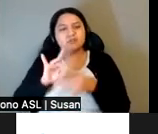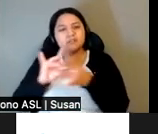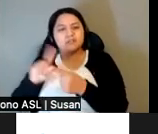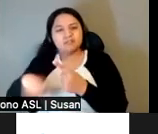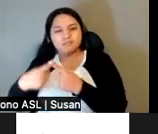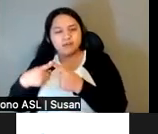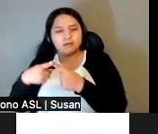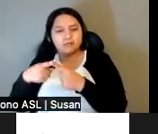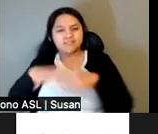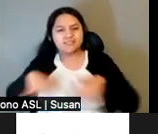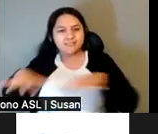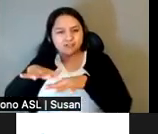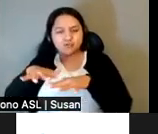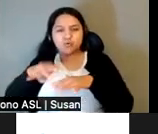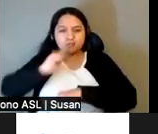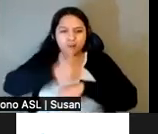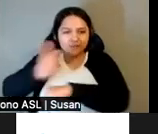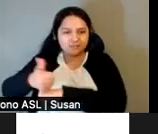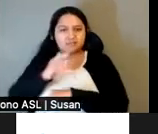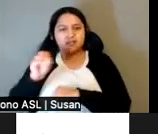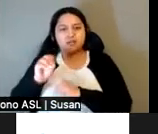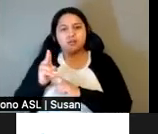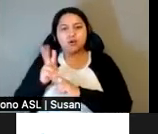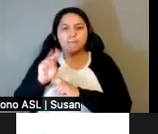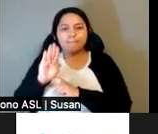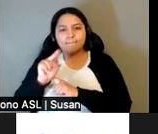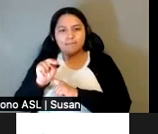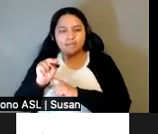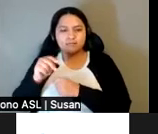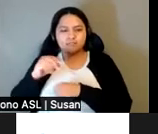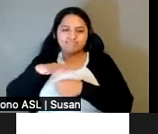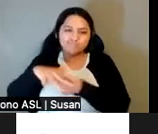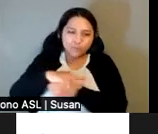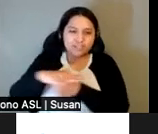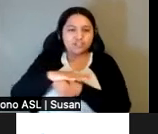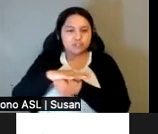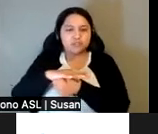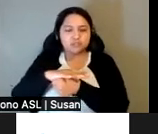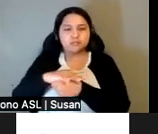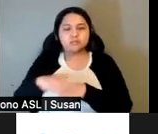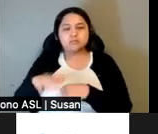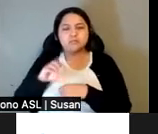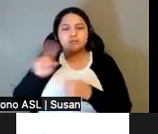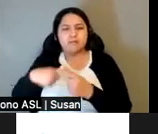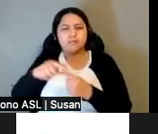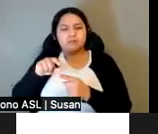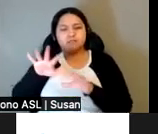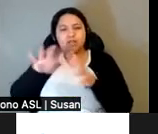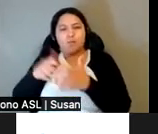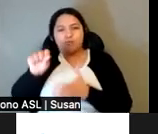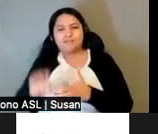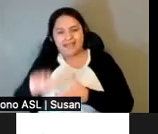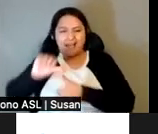extended urban regions, the production of everyday life for urban majorities in the global south, infrastructural